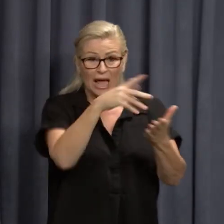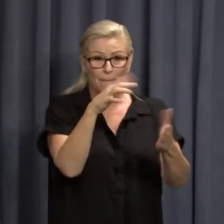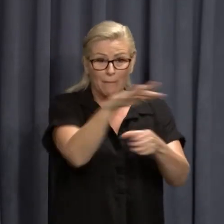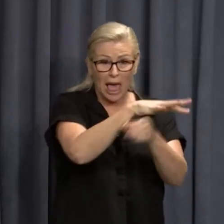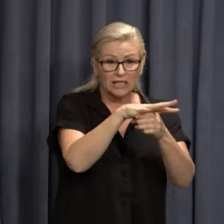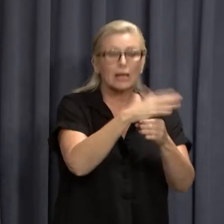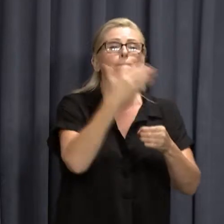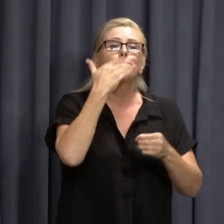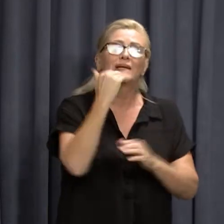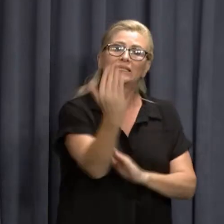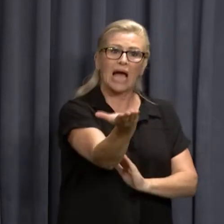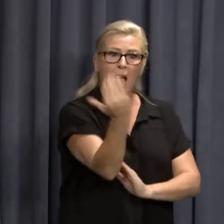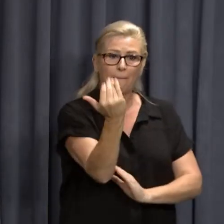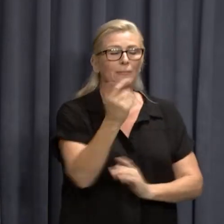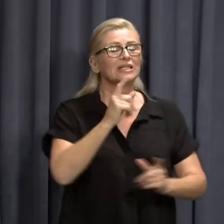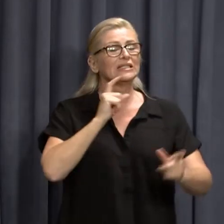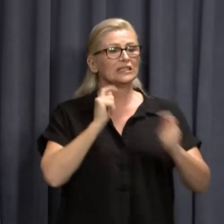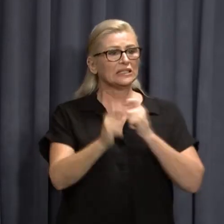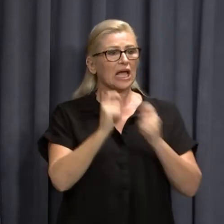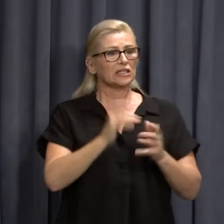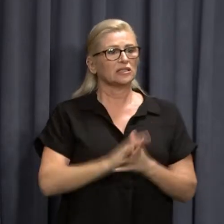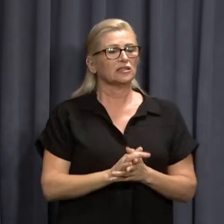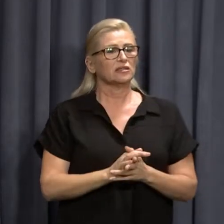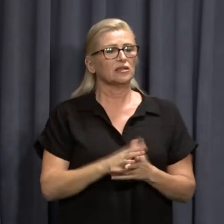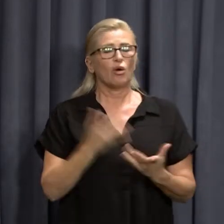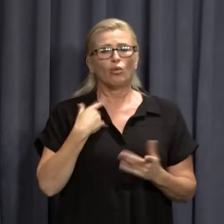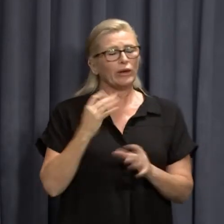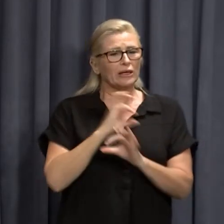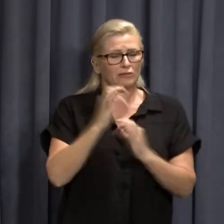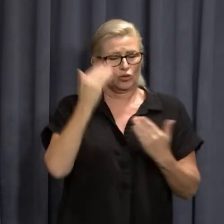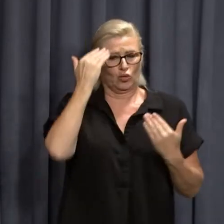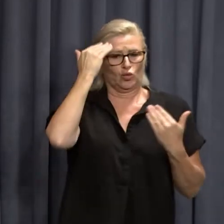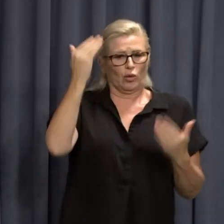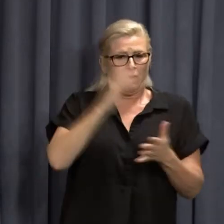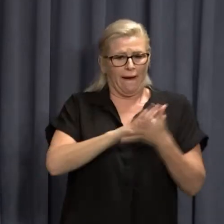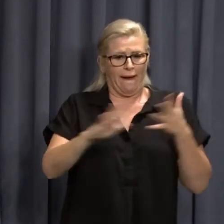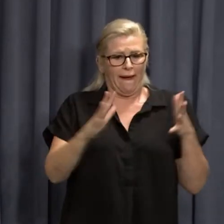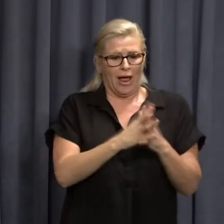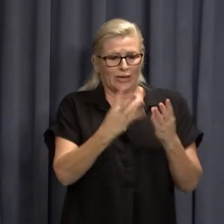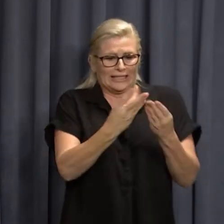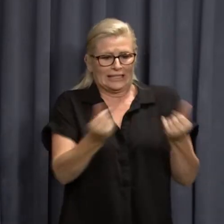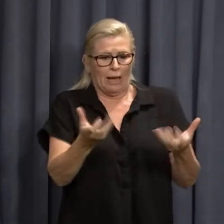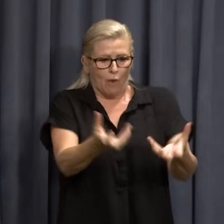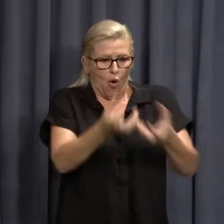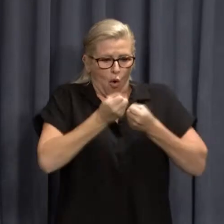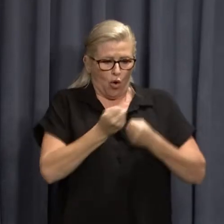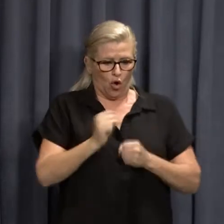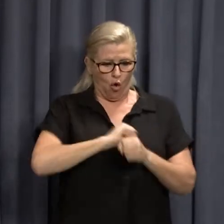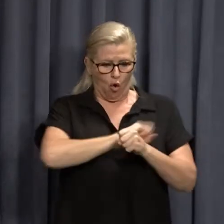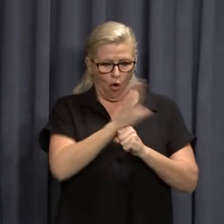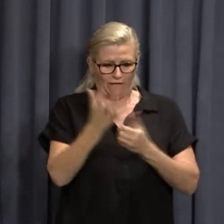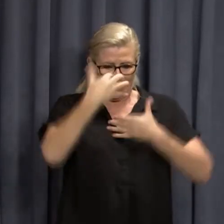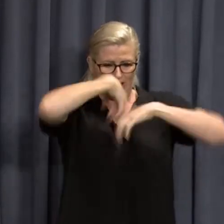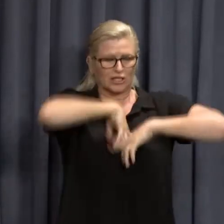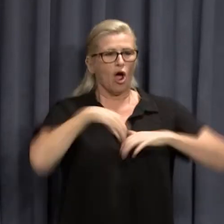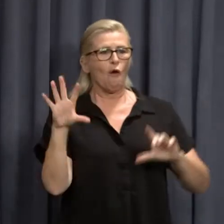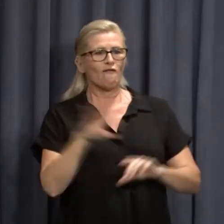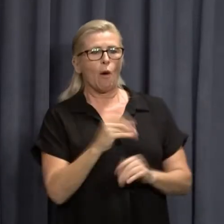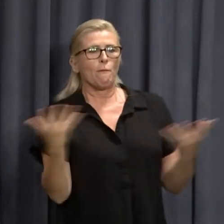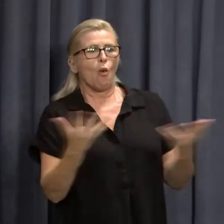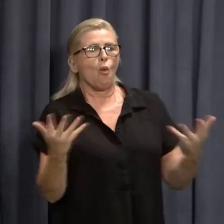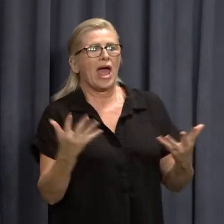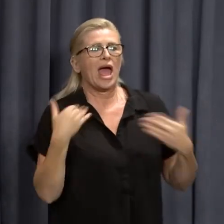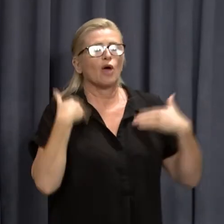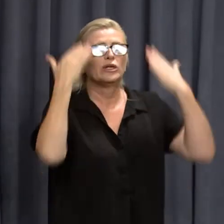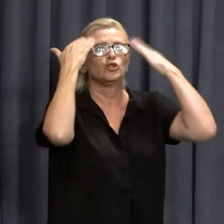testing. It is yet unclear how some of the cases we're reporting today contracted the virus, so it is important that we continue to keep